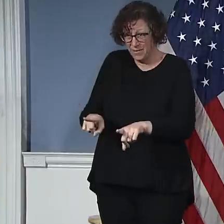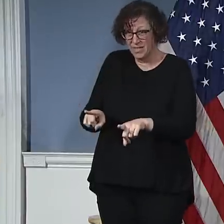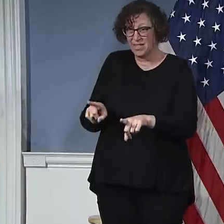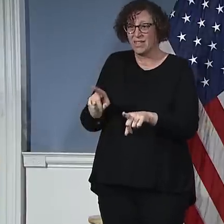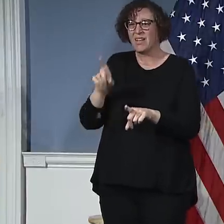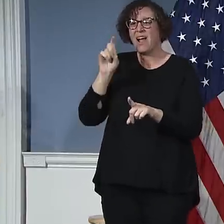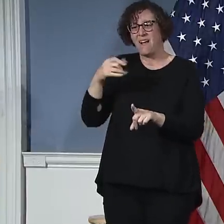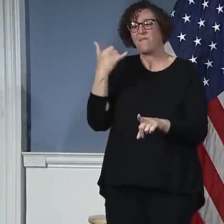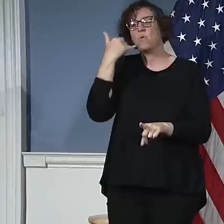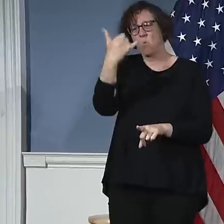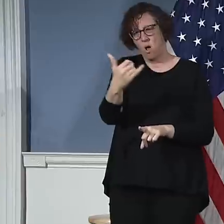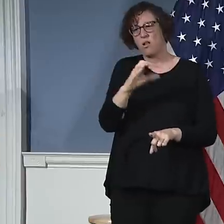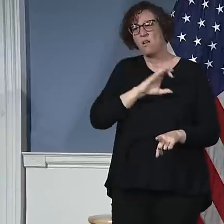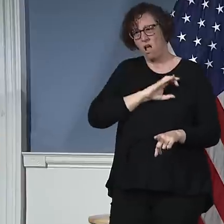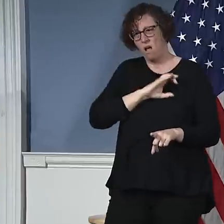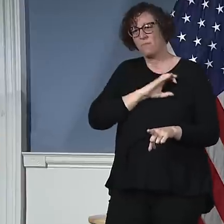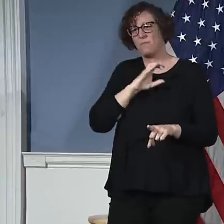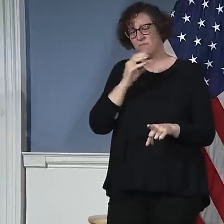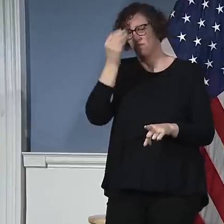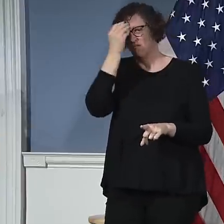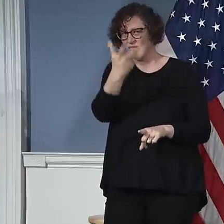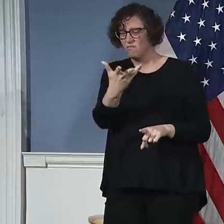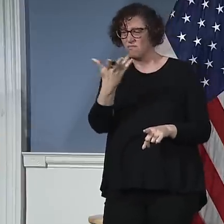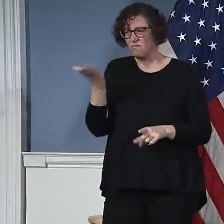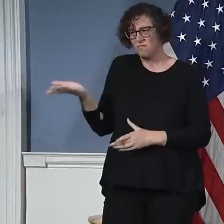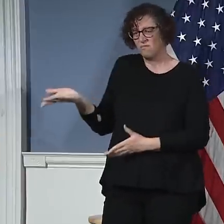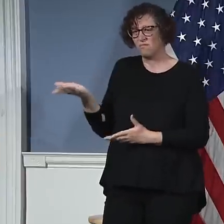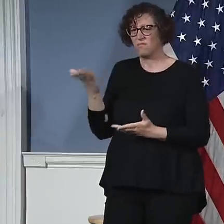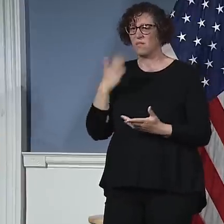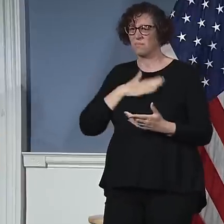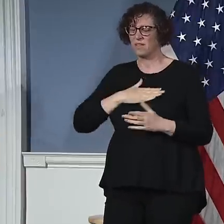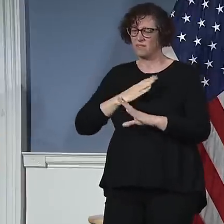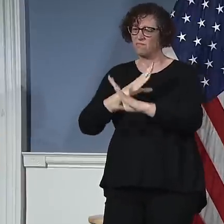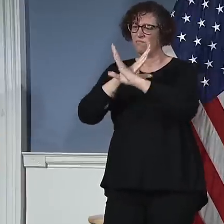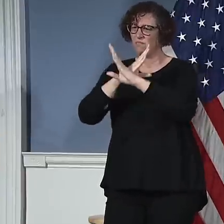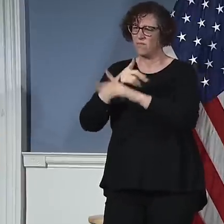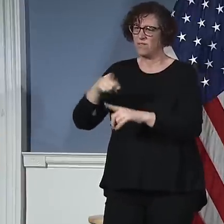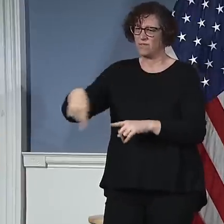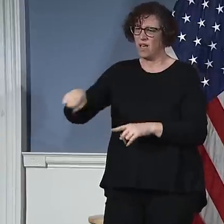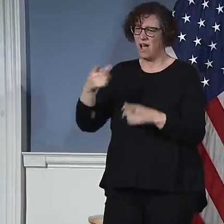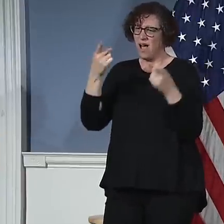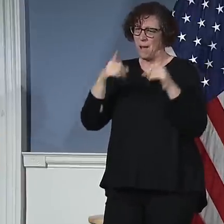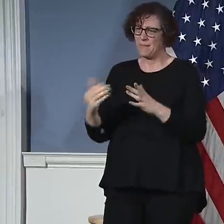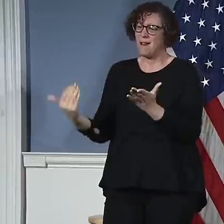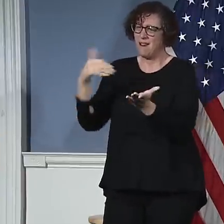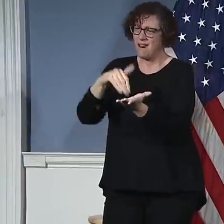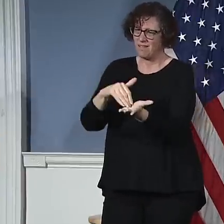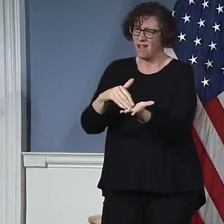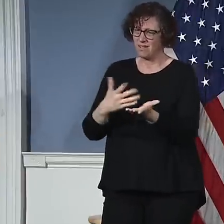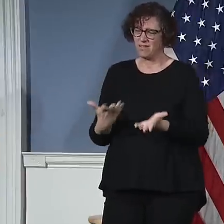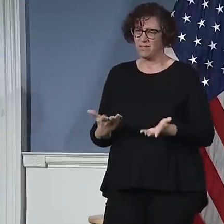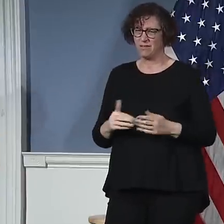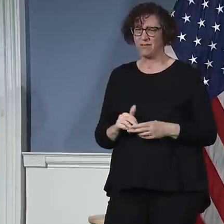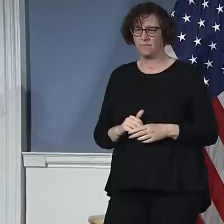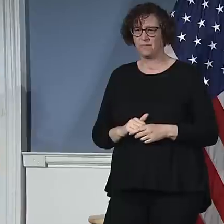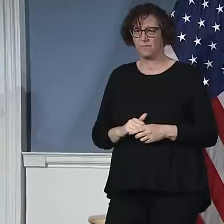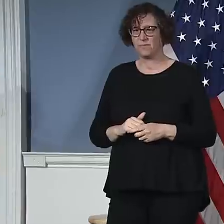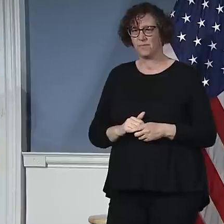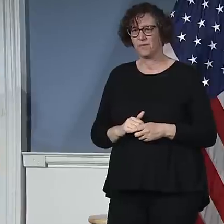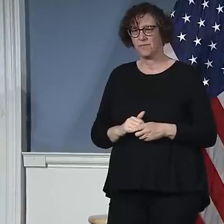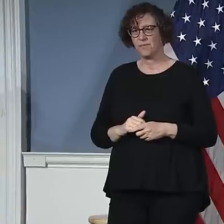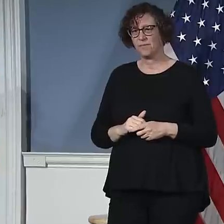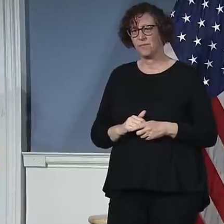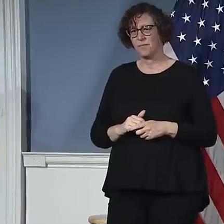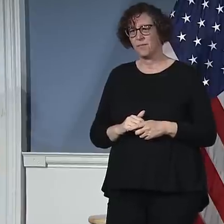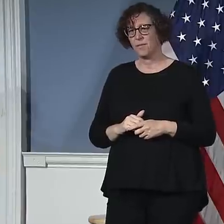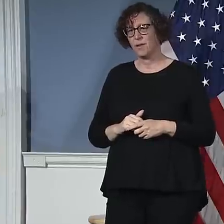Dermot, it's especially important at this moment that anybody who is a victim of crime,